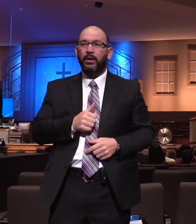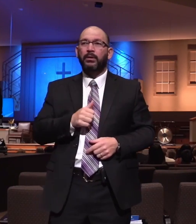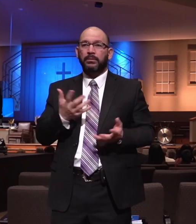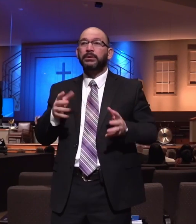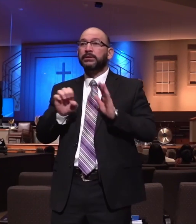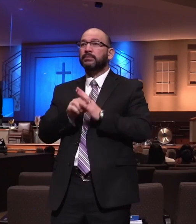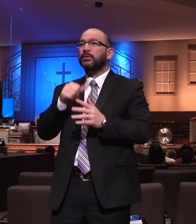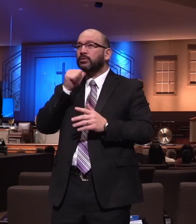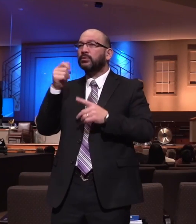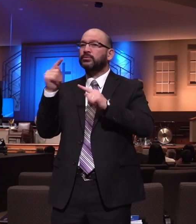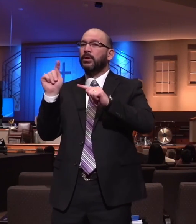bar.